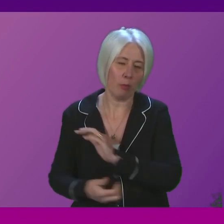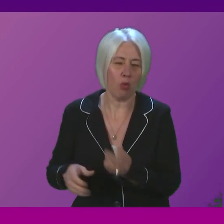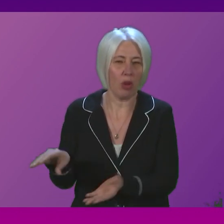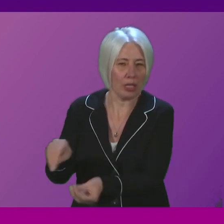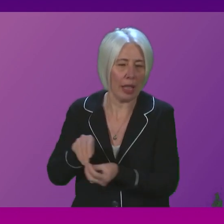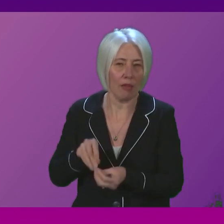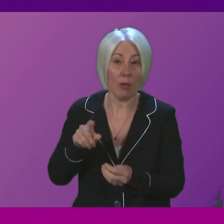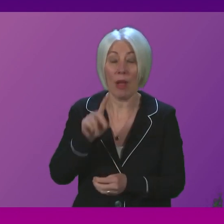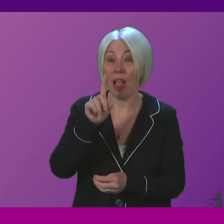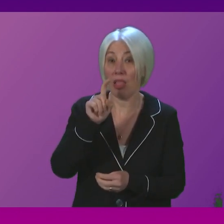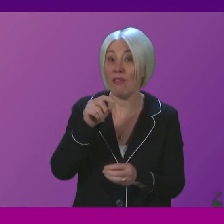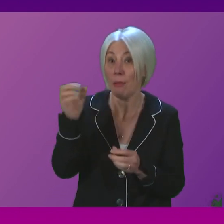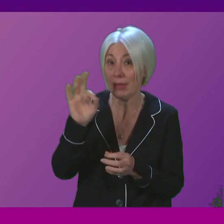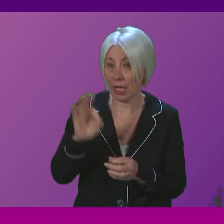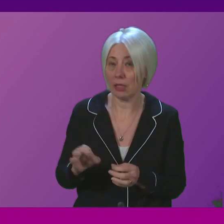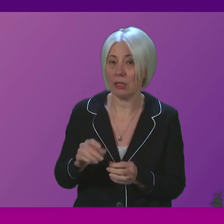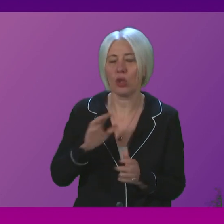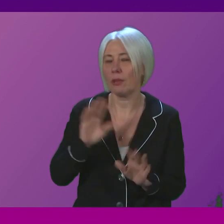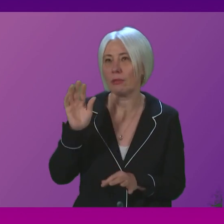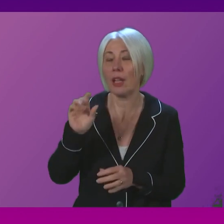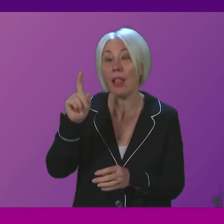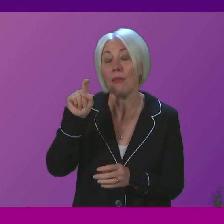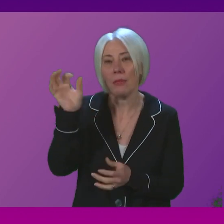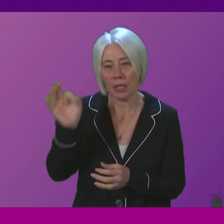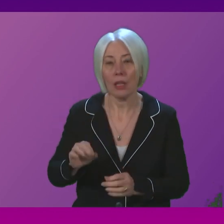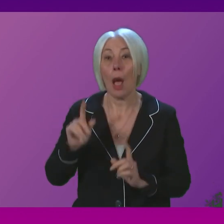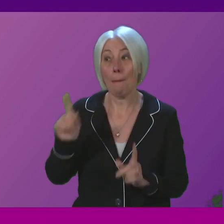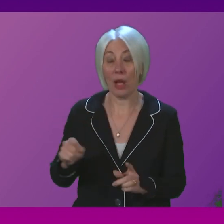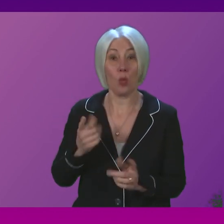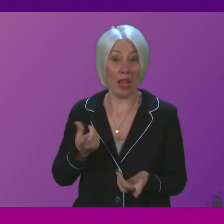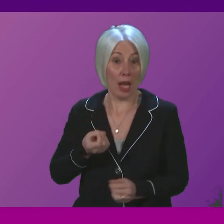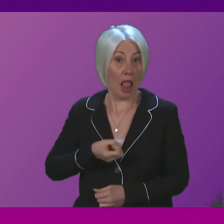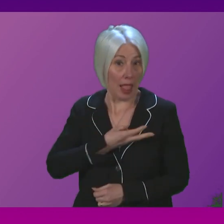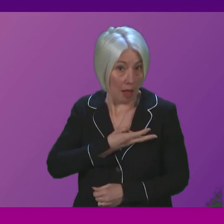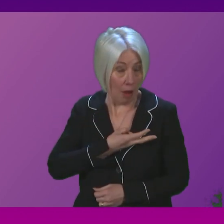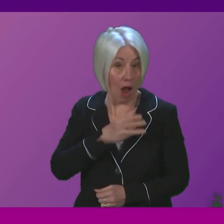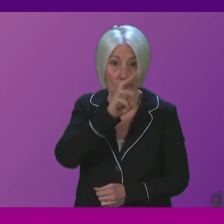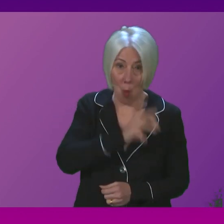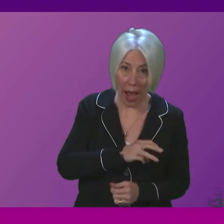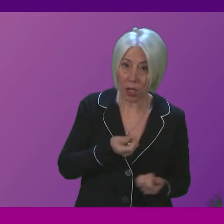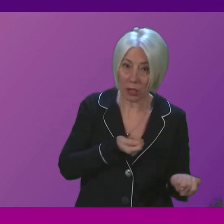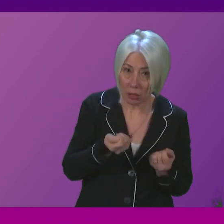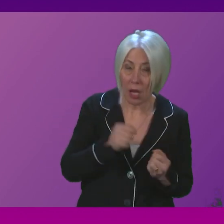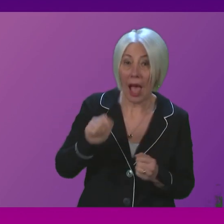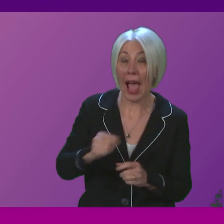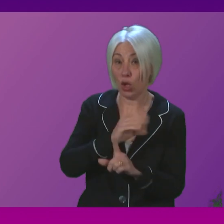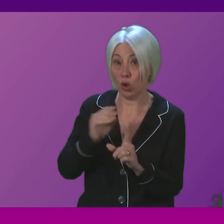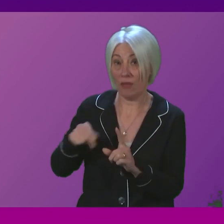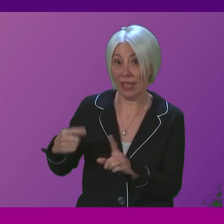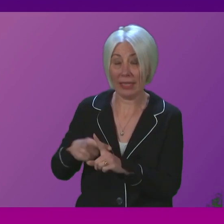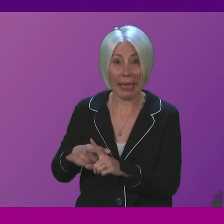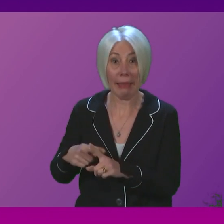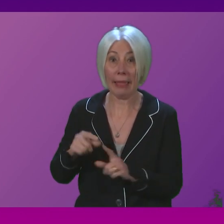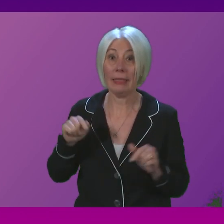where the Conservatives are in power in England, and incidentally where Labour are in power in Wales as well. And of course we're having to fund